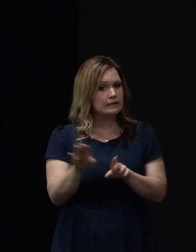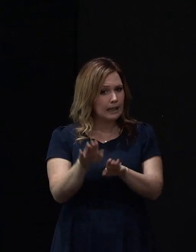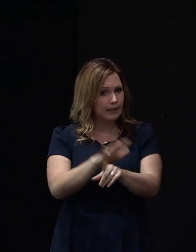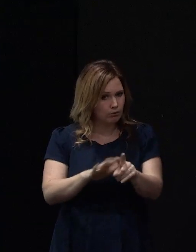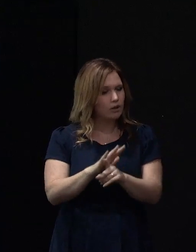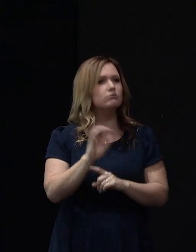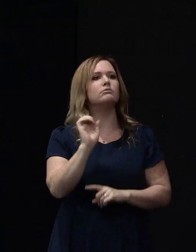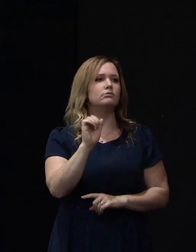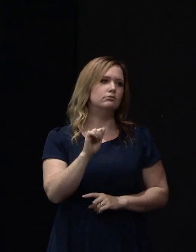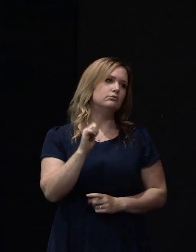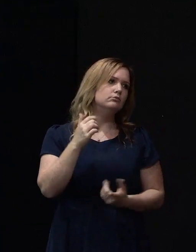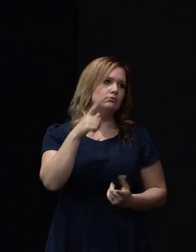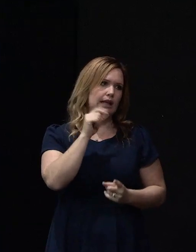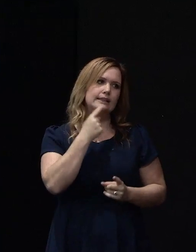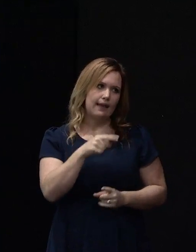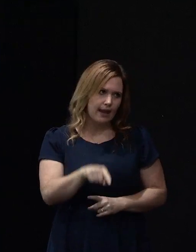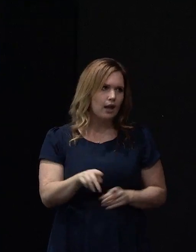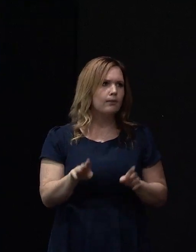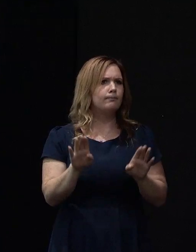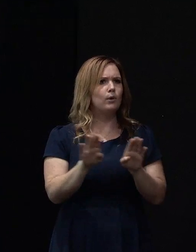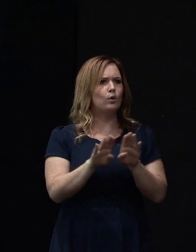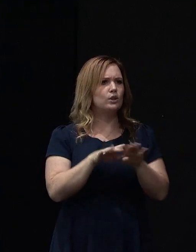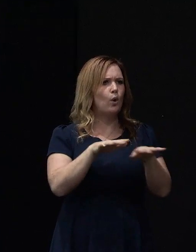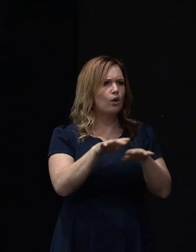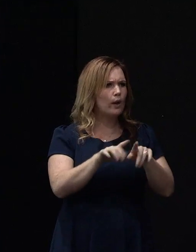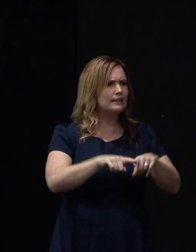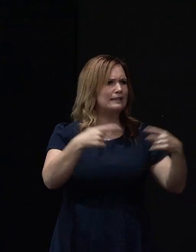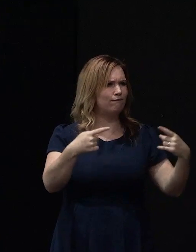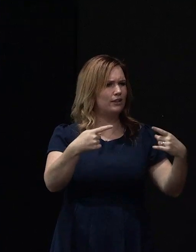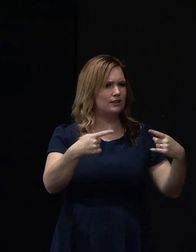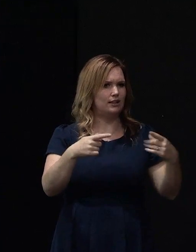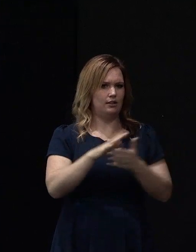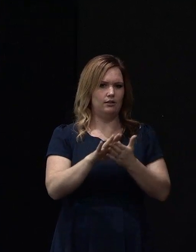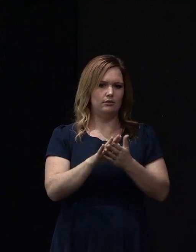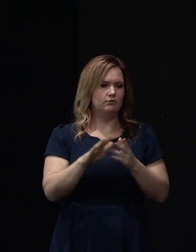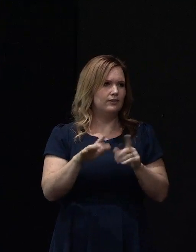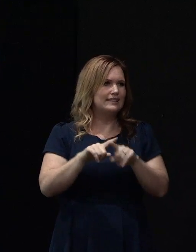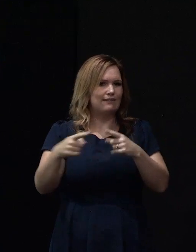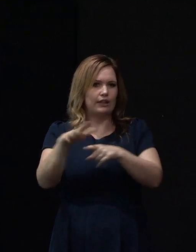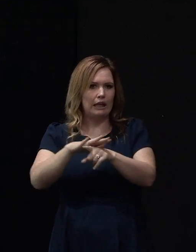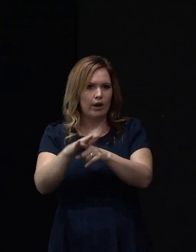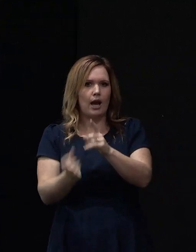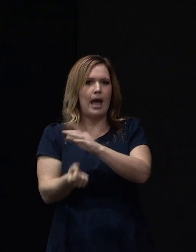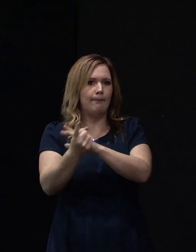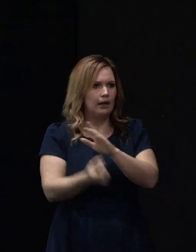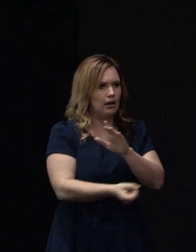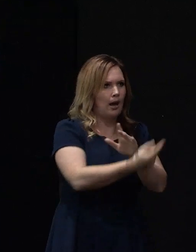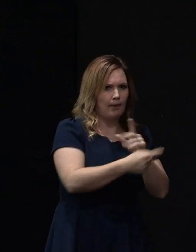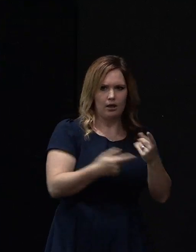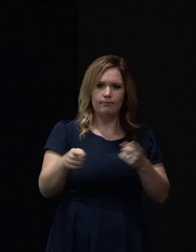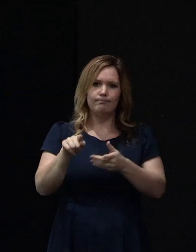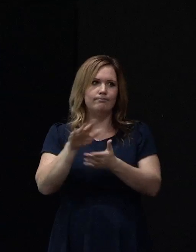But not every earthquake's the same. Not every seismic source is the same. So, there are going to be differences between what we have experienced